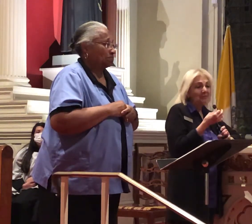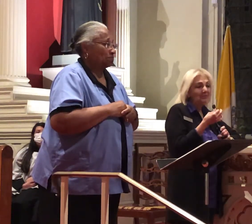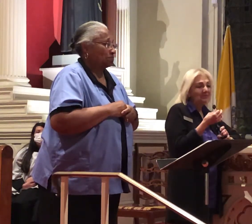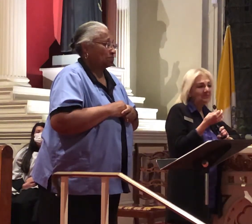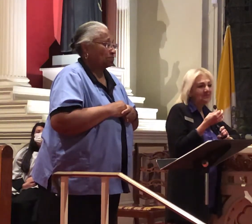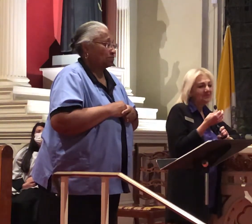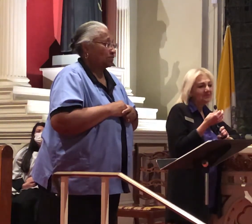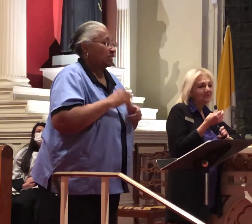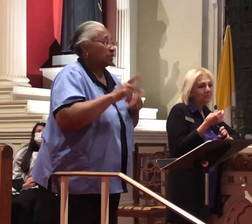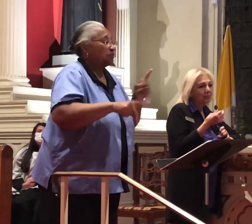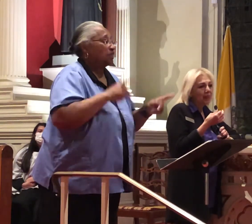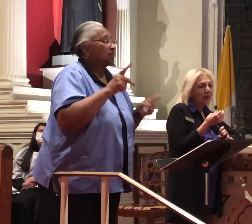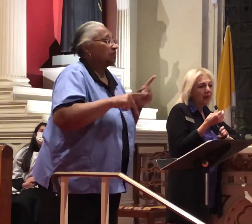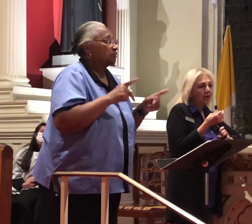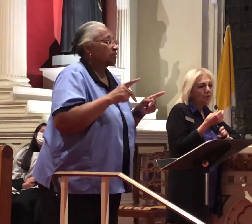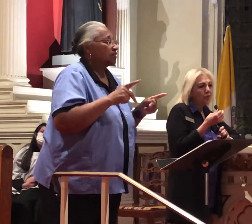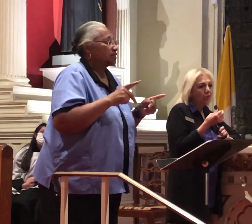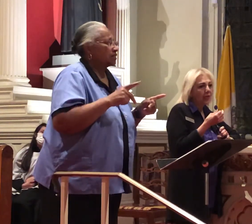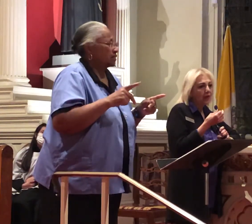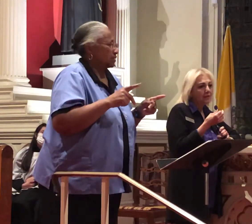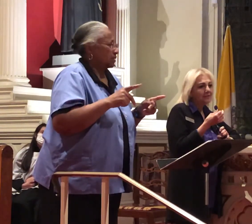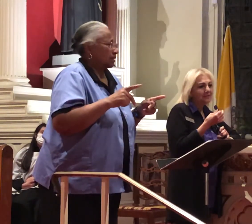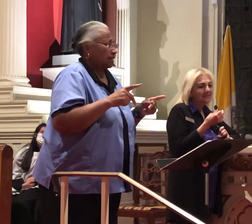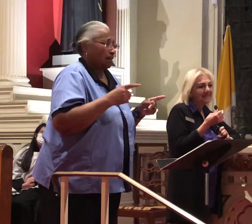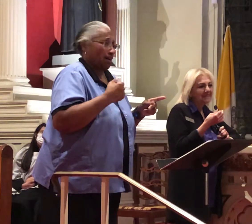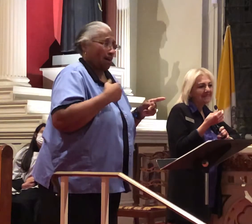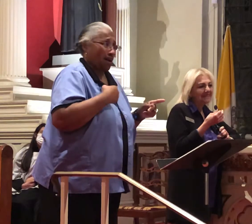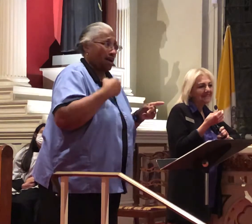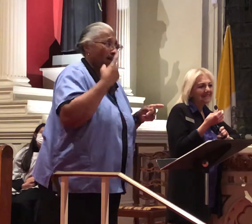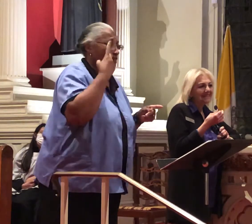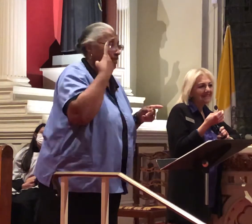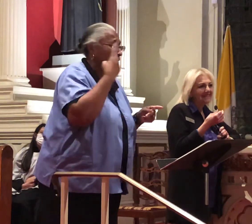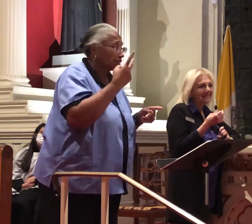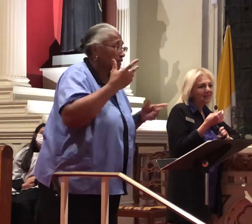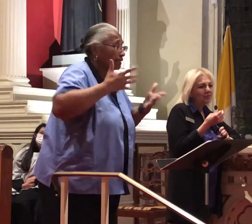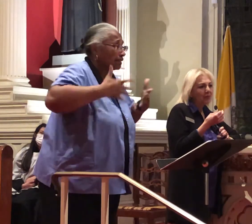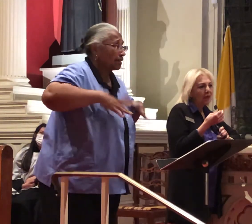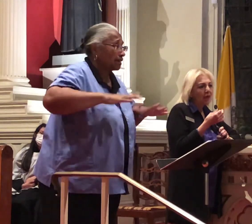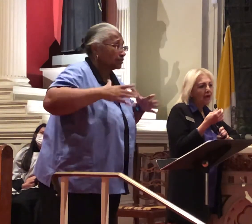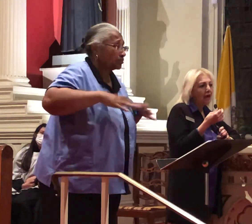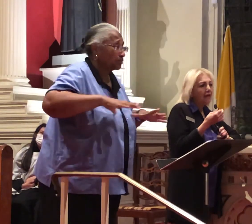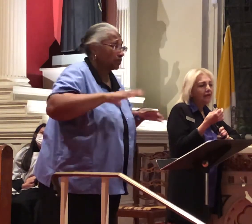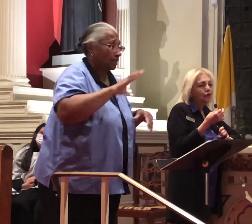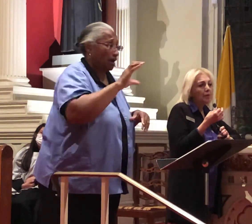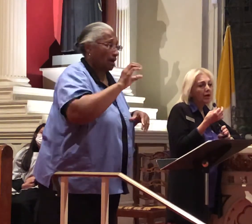people took a lot of time I've seen costumes that I had never seen before